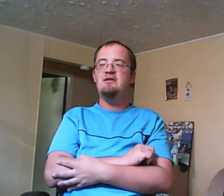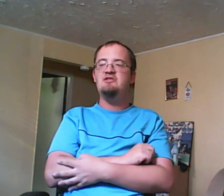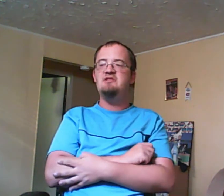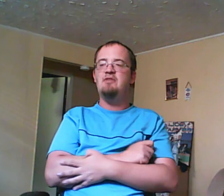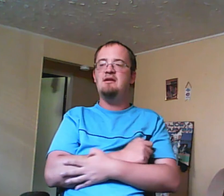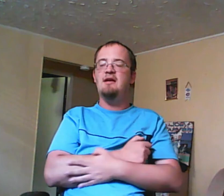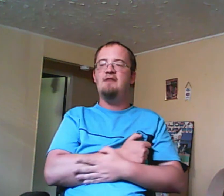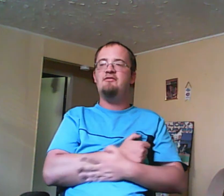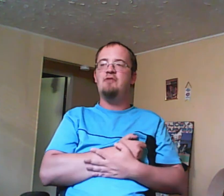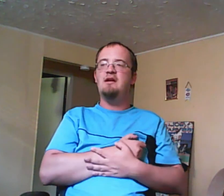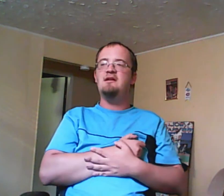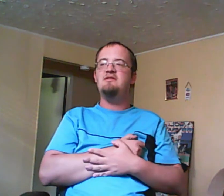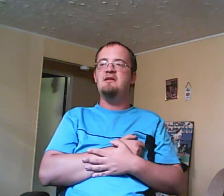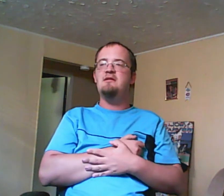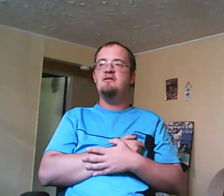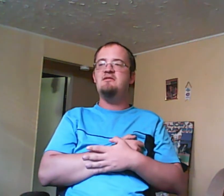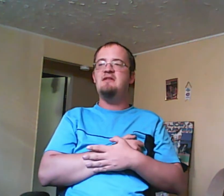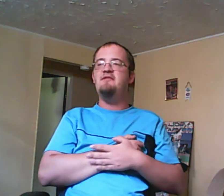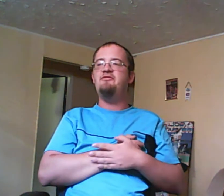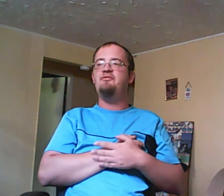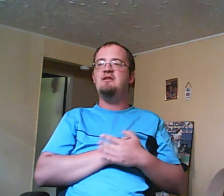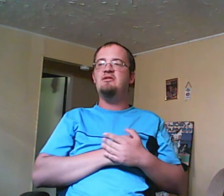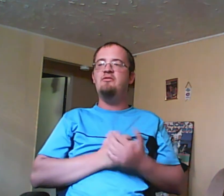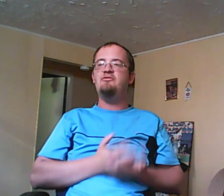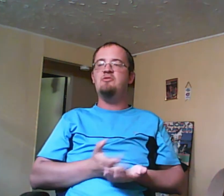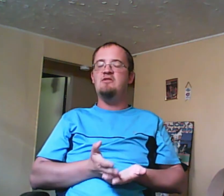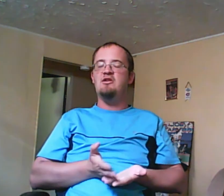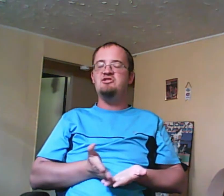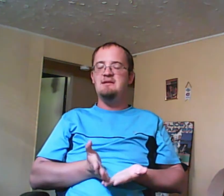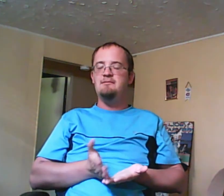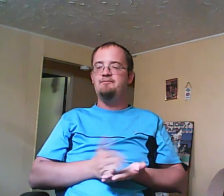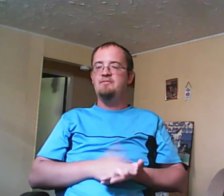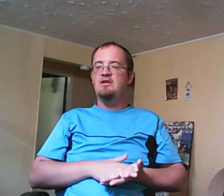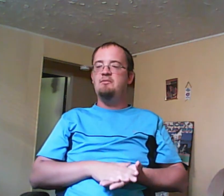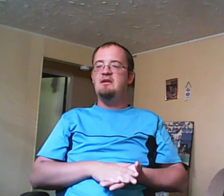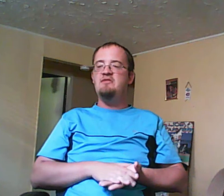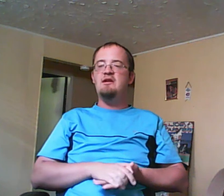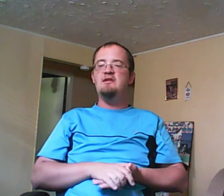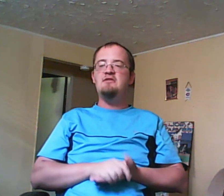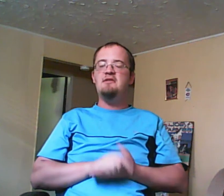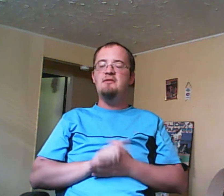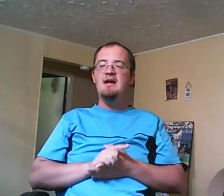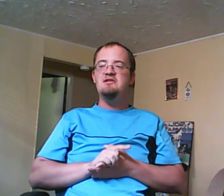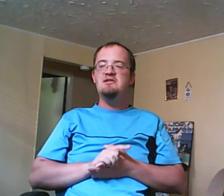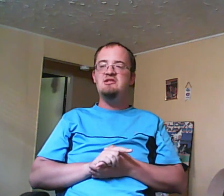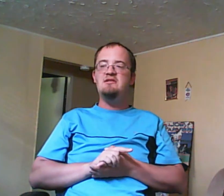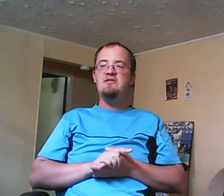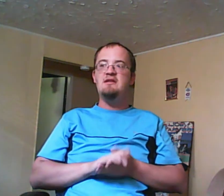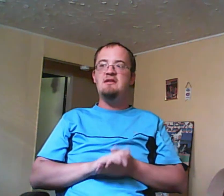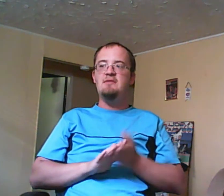break off, Veronica, instead of wanting to go towards Archie because Veronica technically won, she decides to take someone else